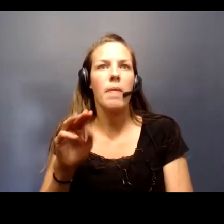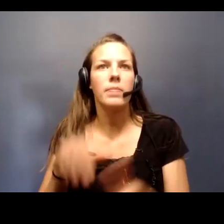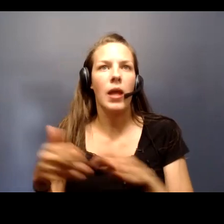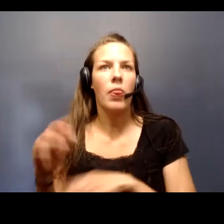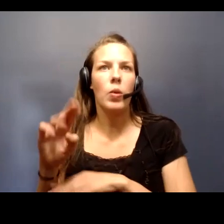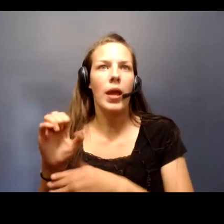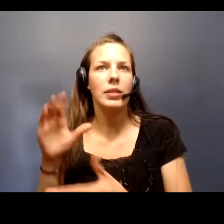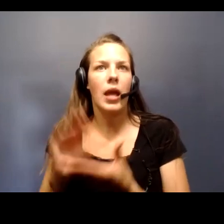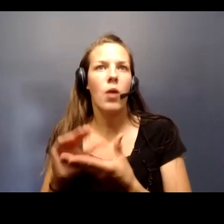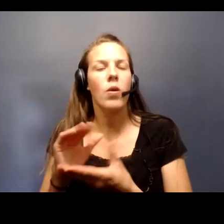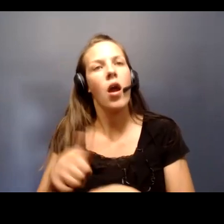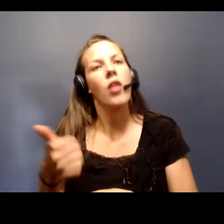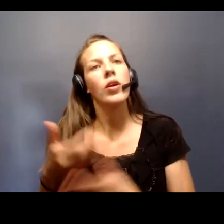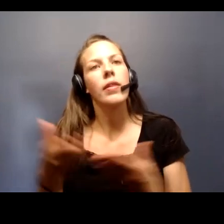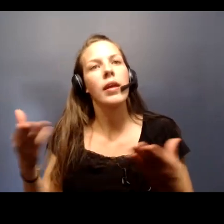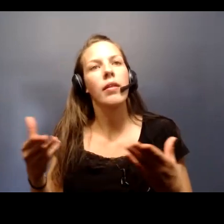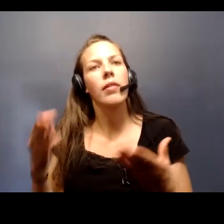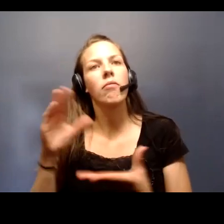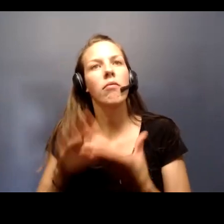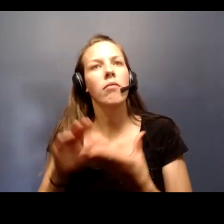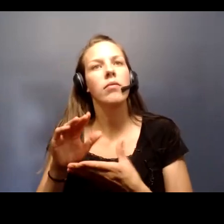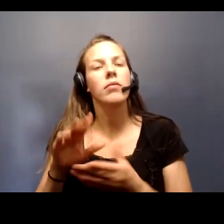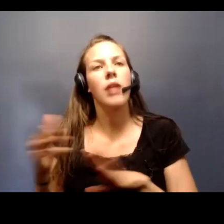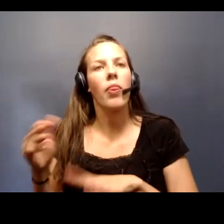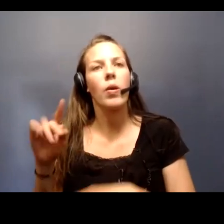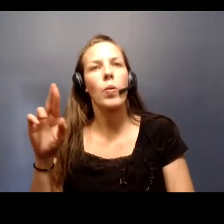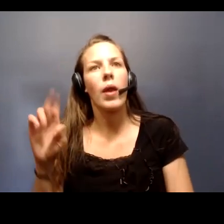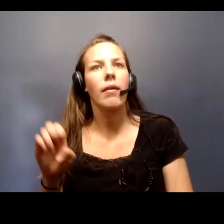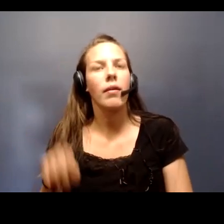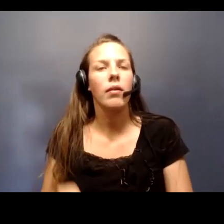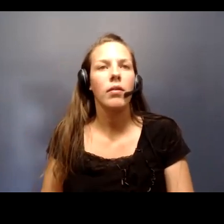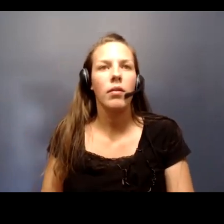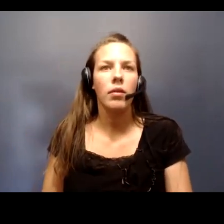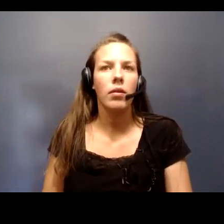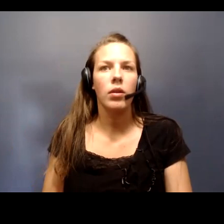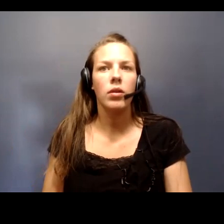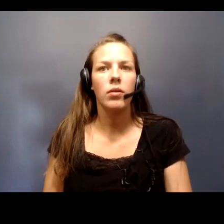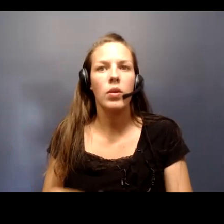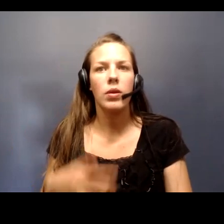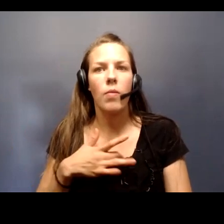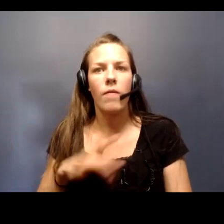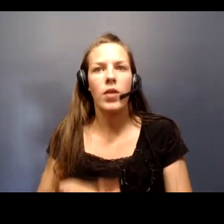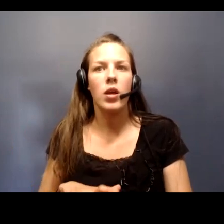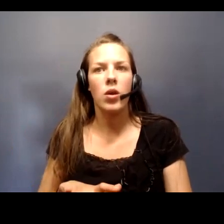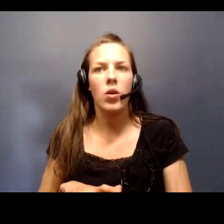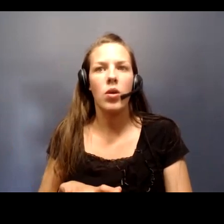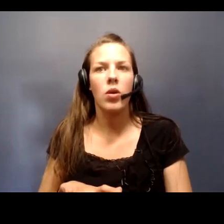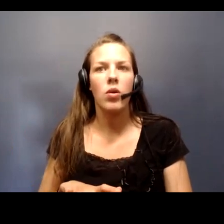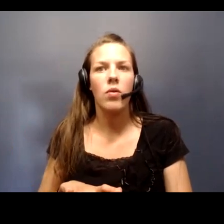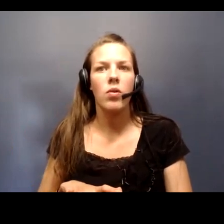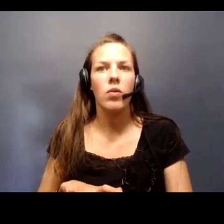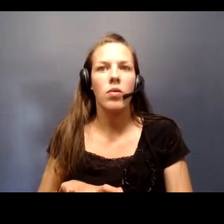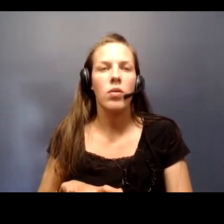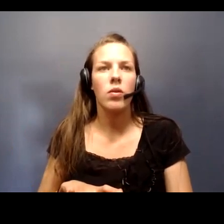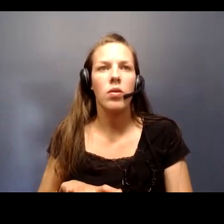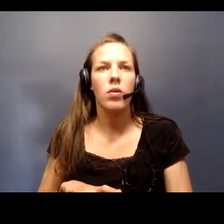The other thing that pushes the mortality rate down is as we more effectively find